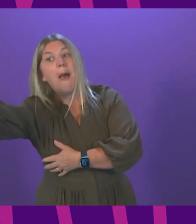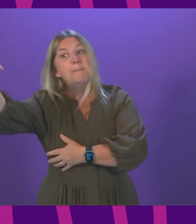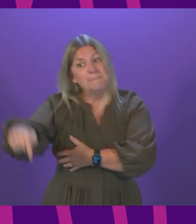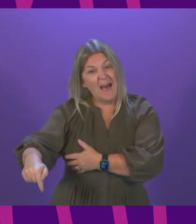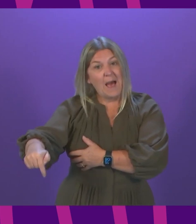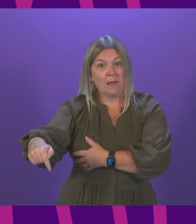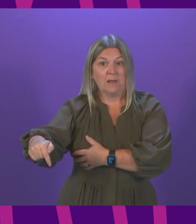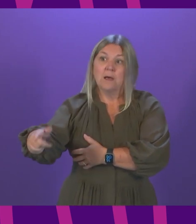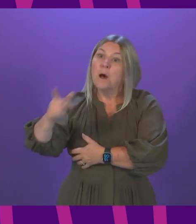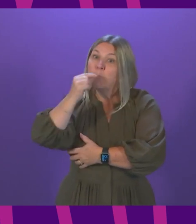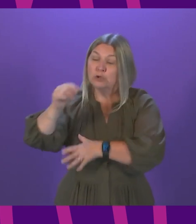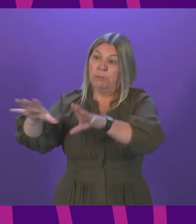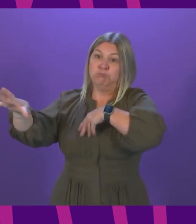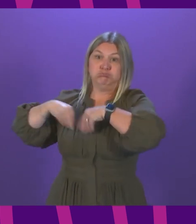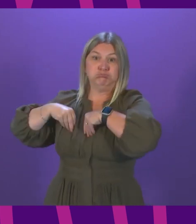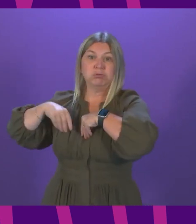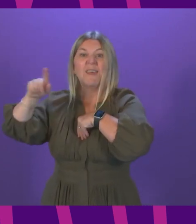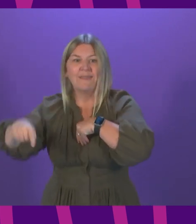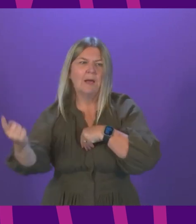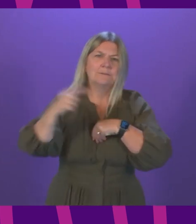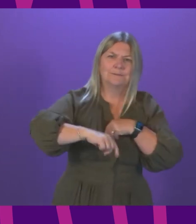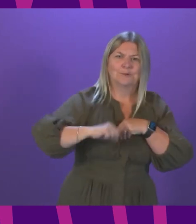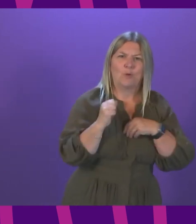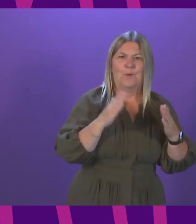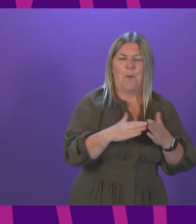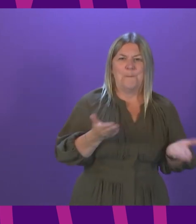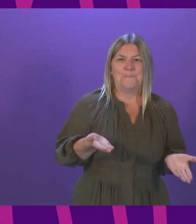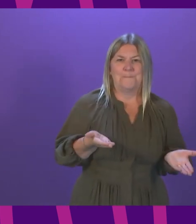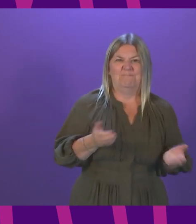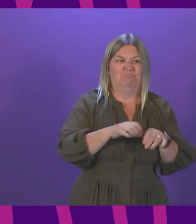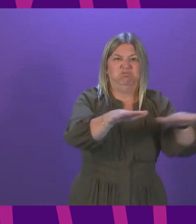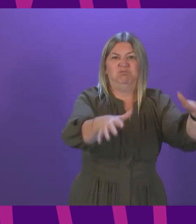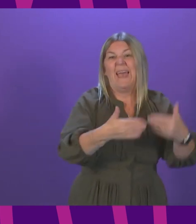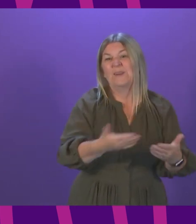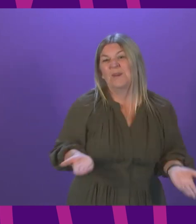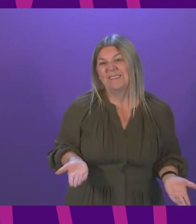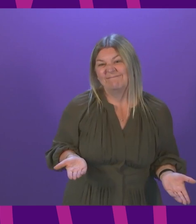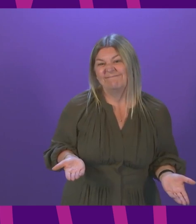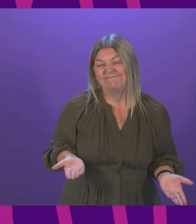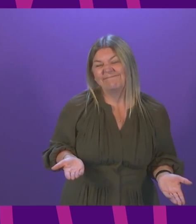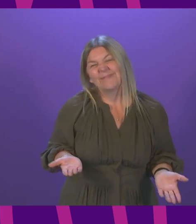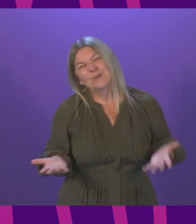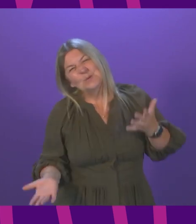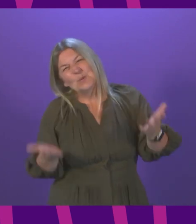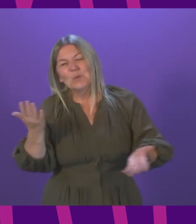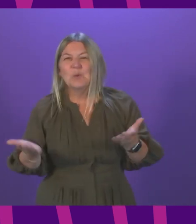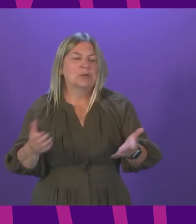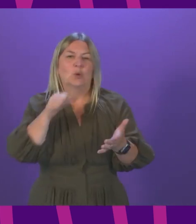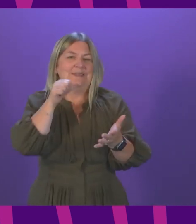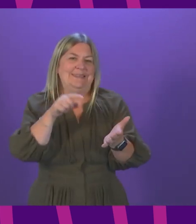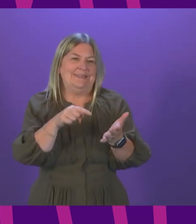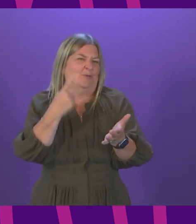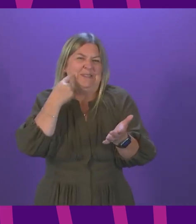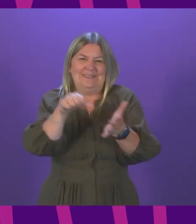while perhaps taking away, anyway, the public health benefits that this testing offers. So, this is not an easy decision.